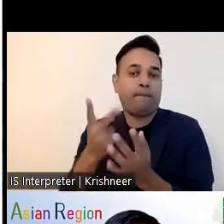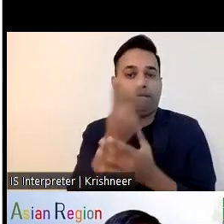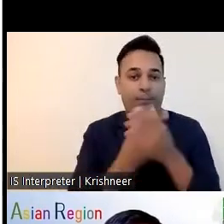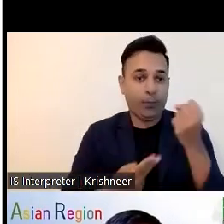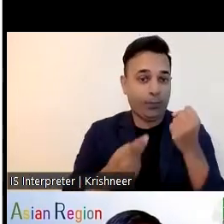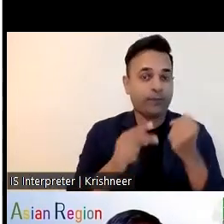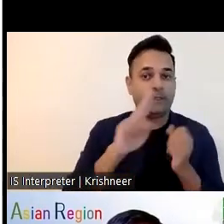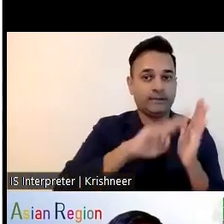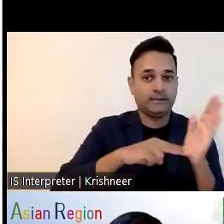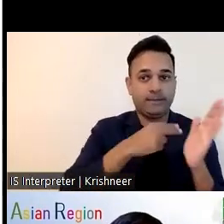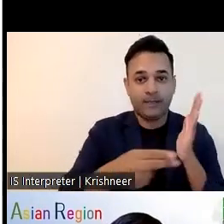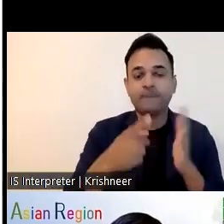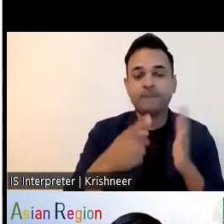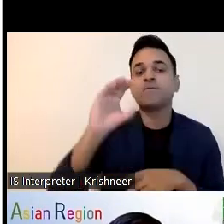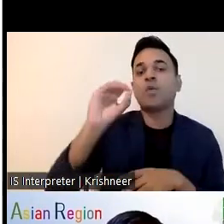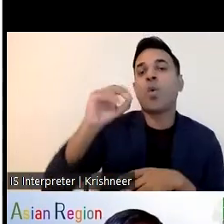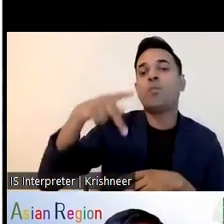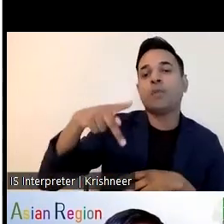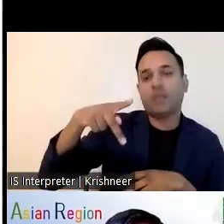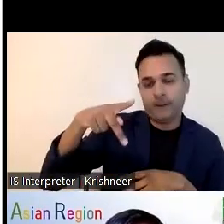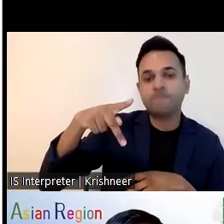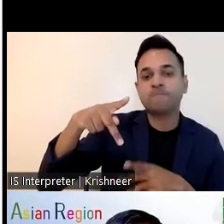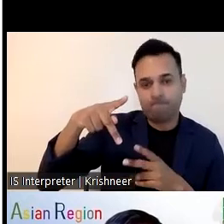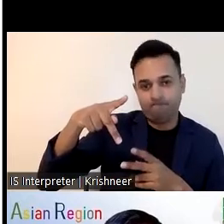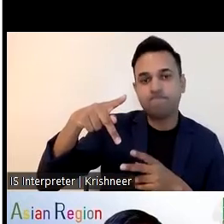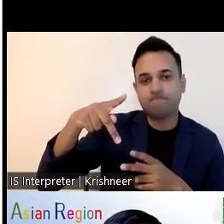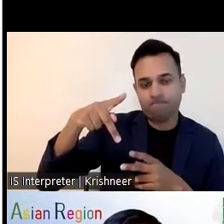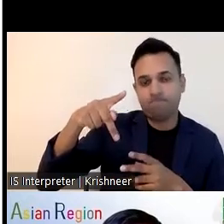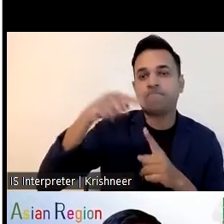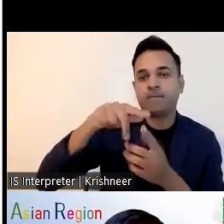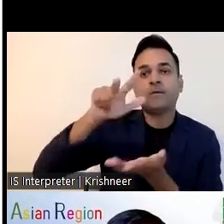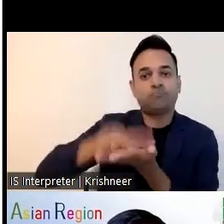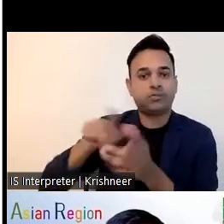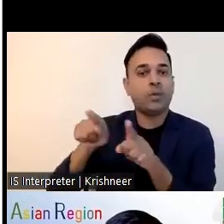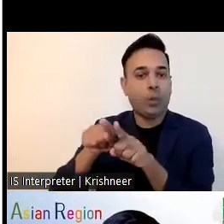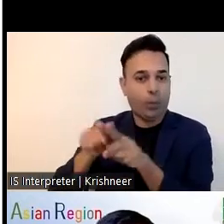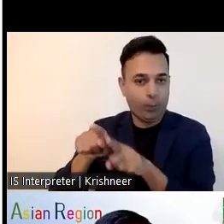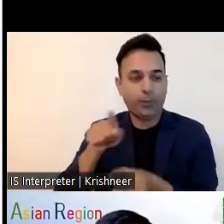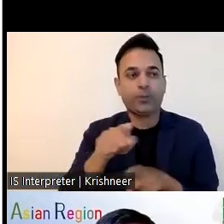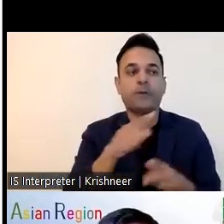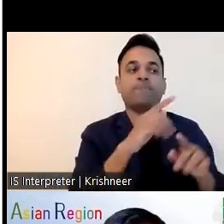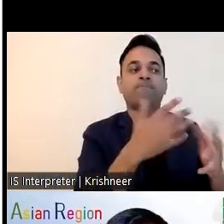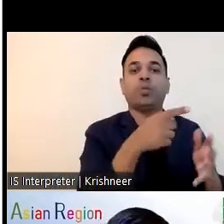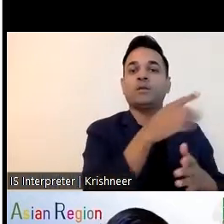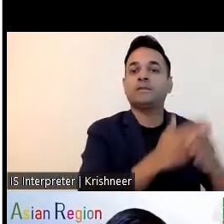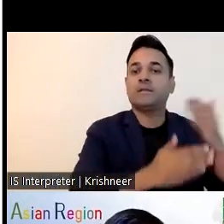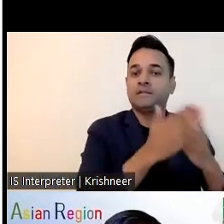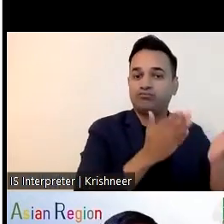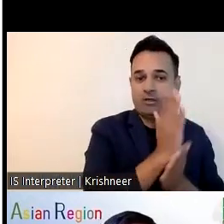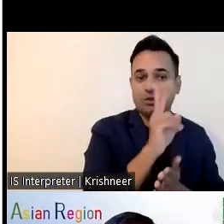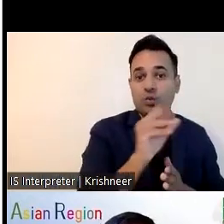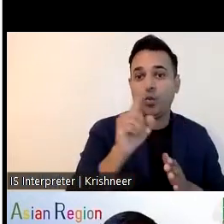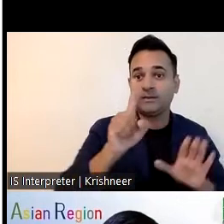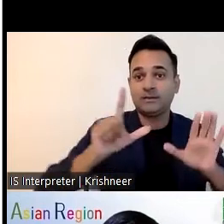we have the 5 percent resolution allocated especially for persons with disabilities in government service